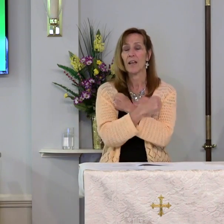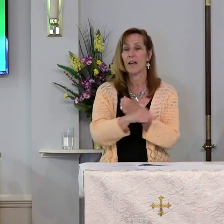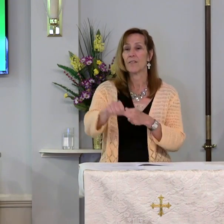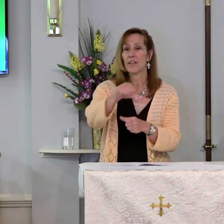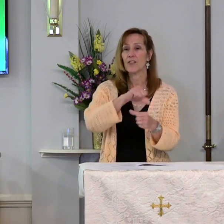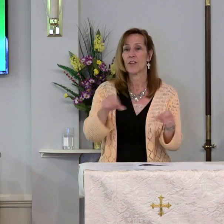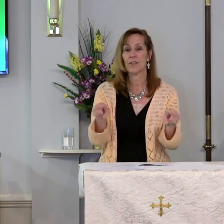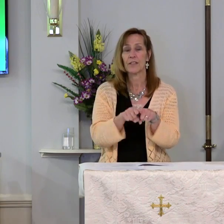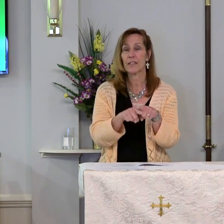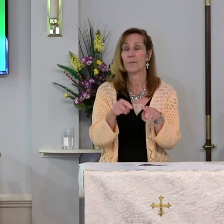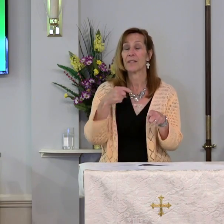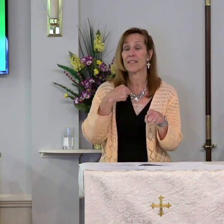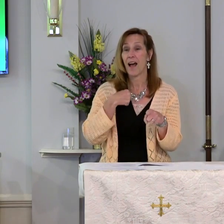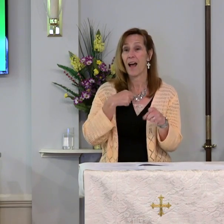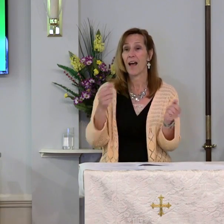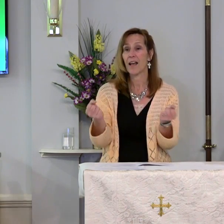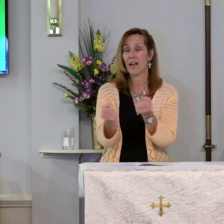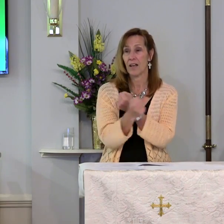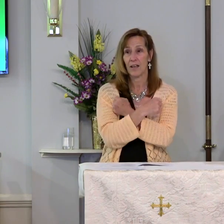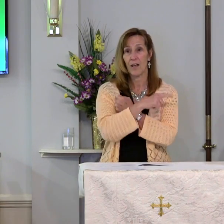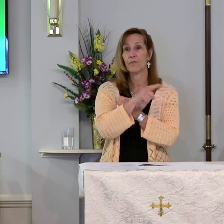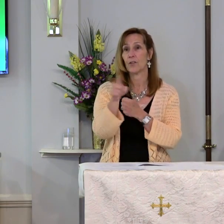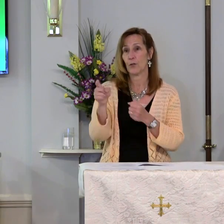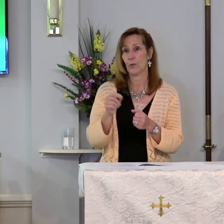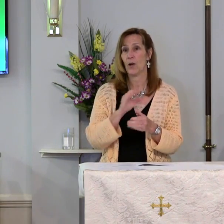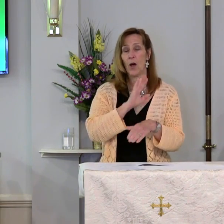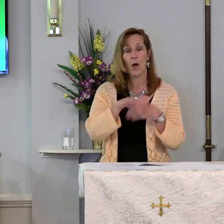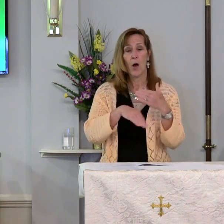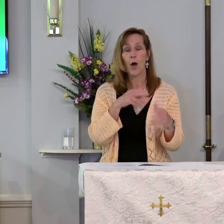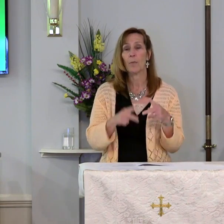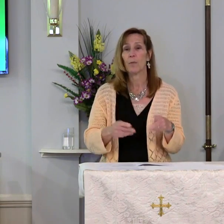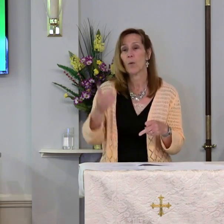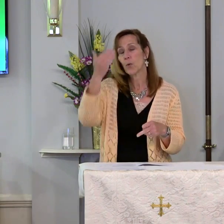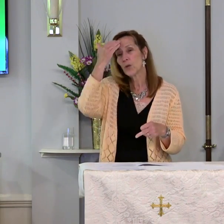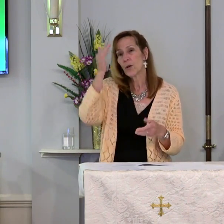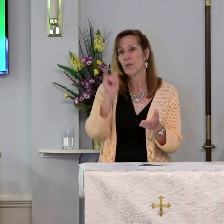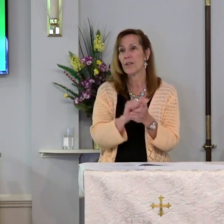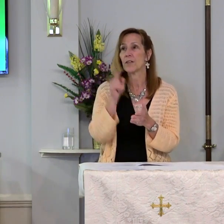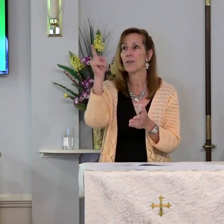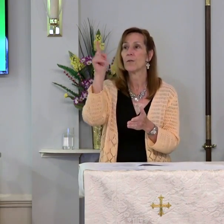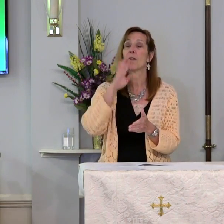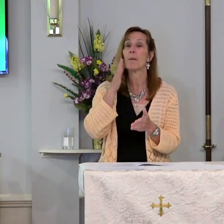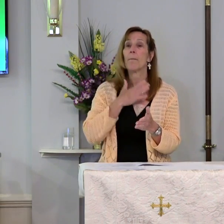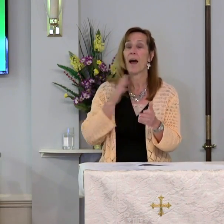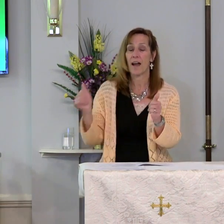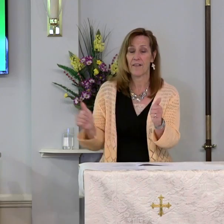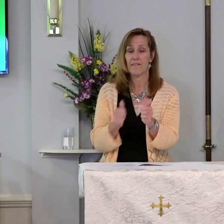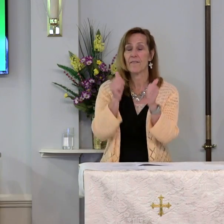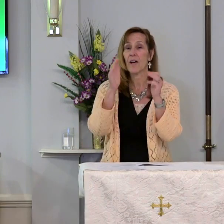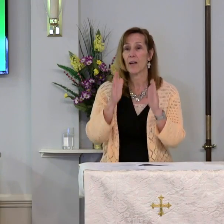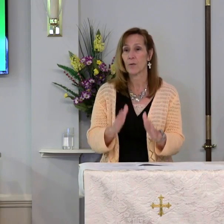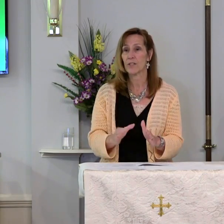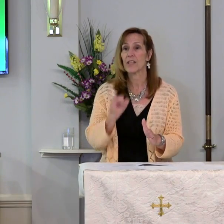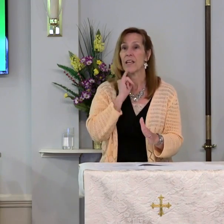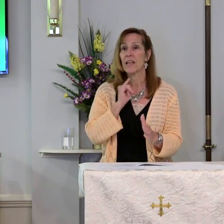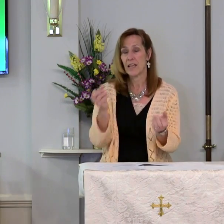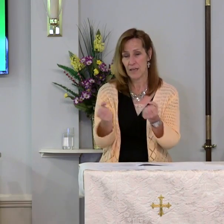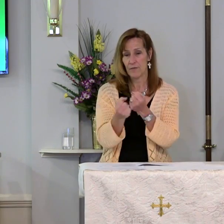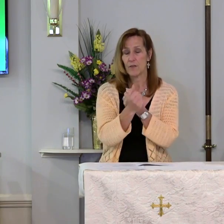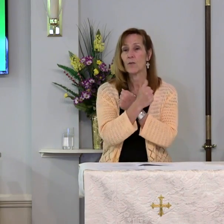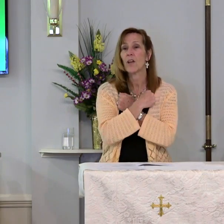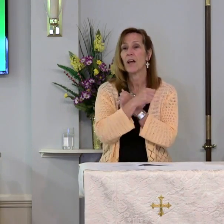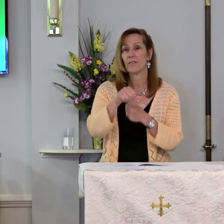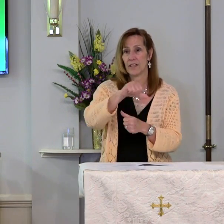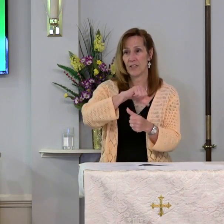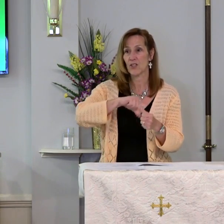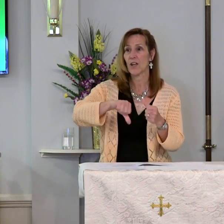other like I loved you. All people will know that you are my followers if you love each